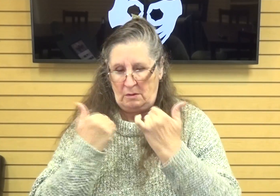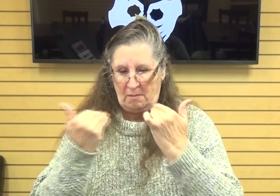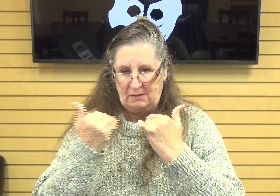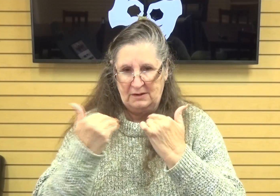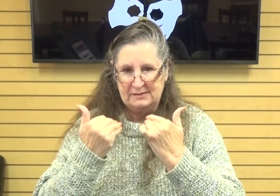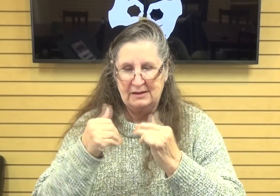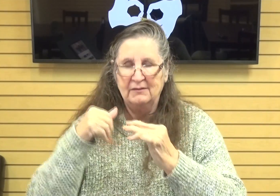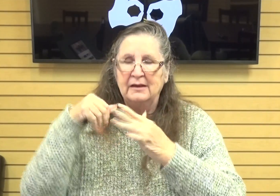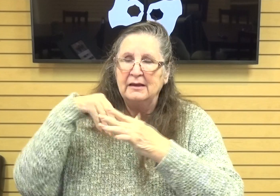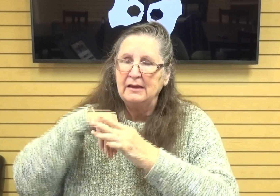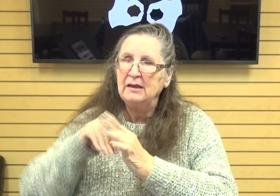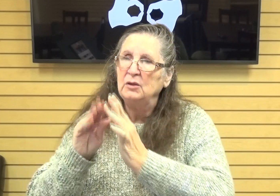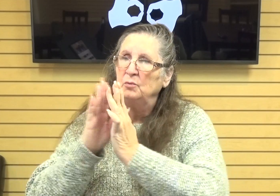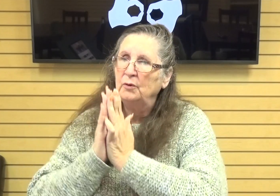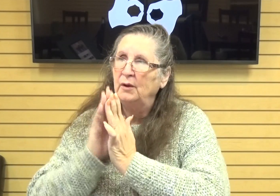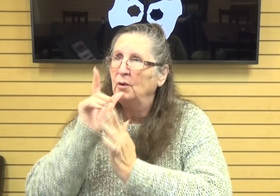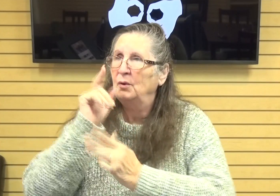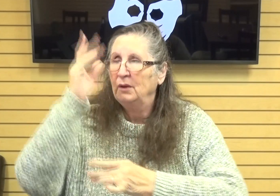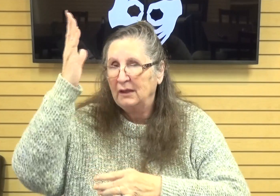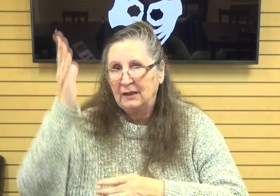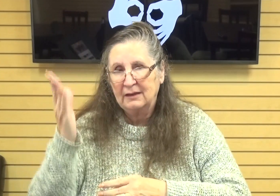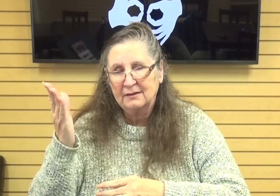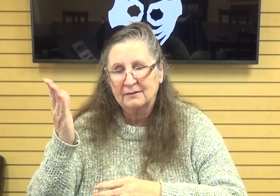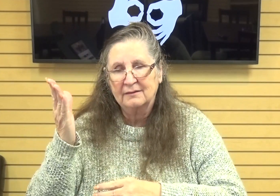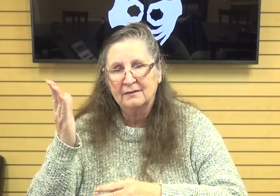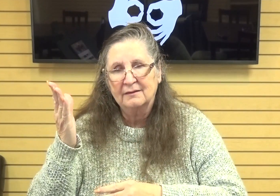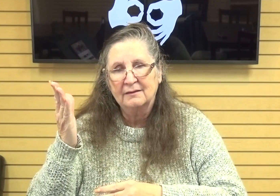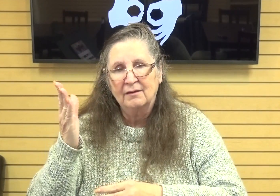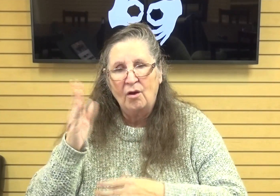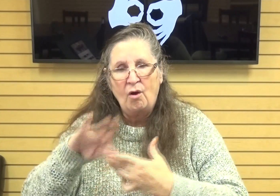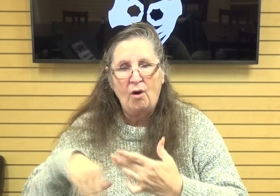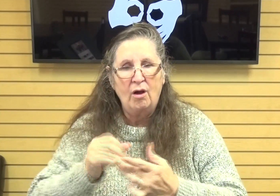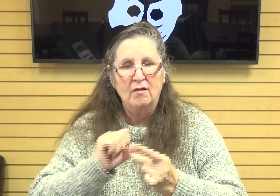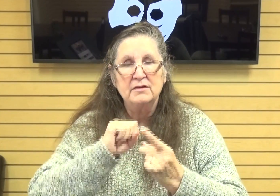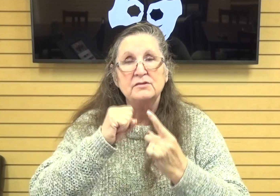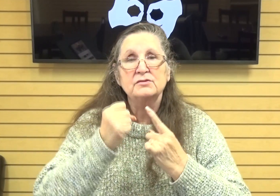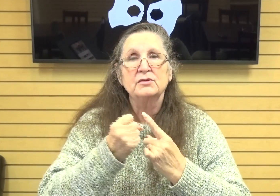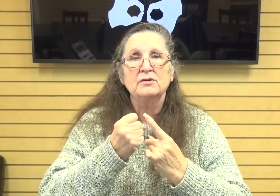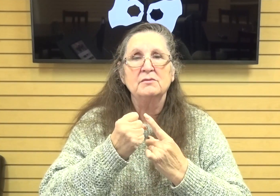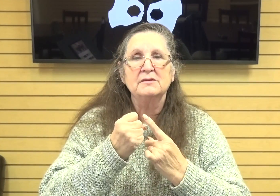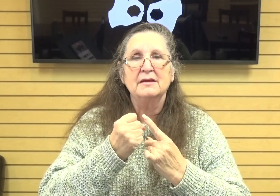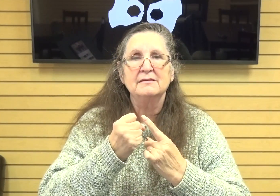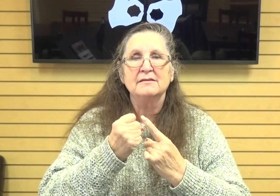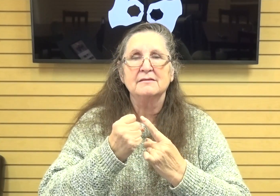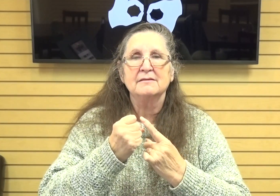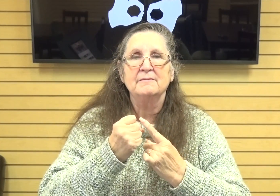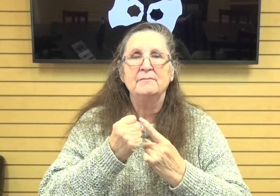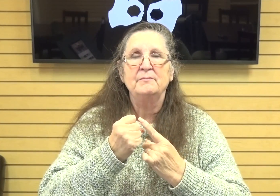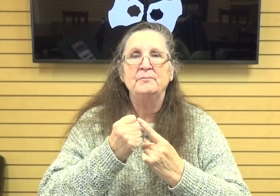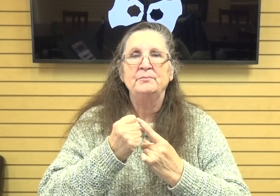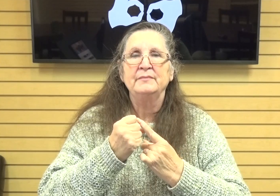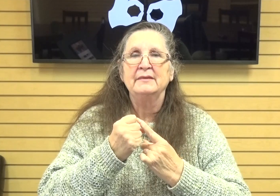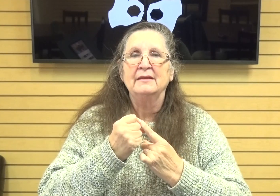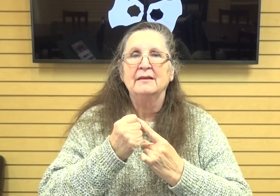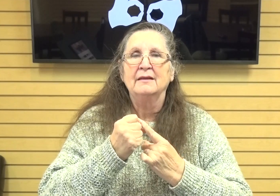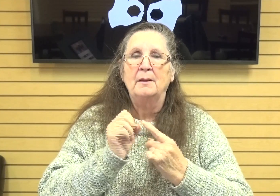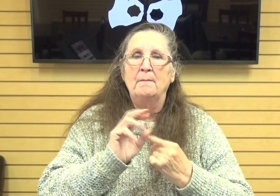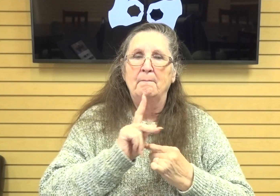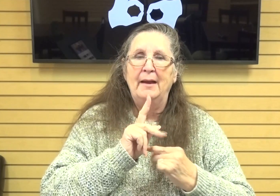prayer who he is and all those and it just it brings all these circumstances um back to a place where they